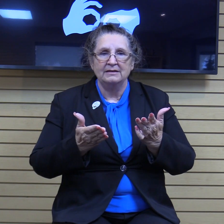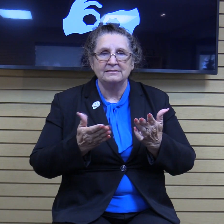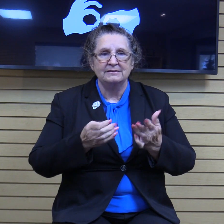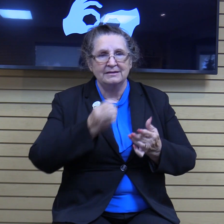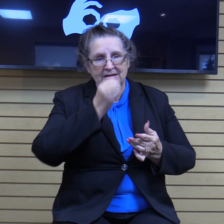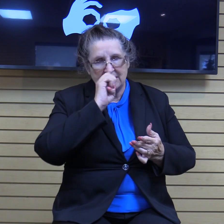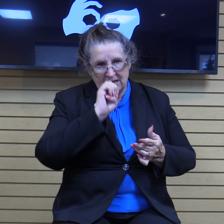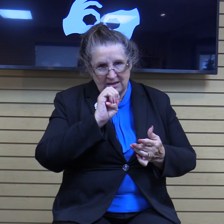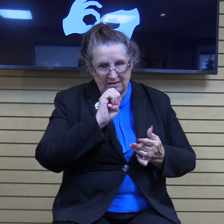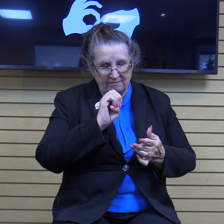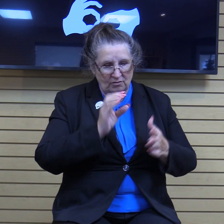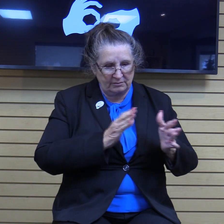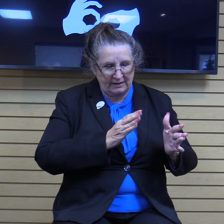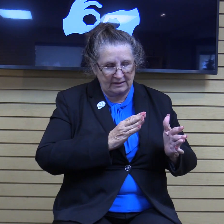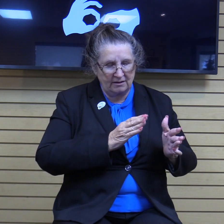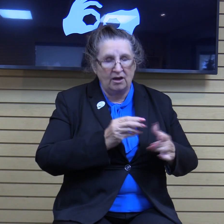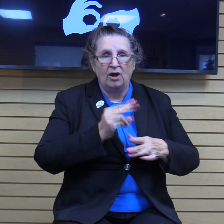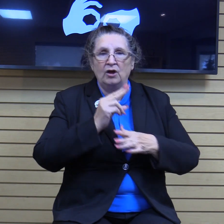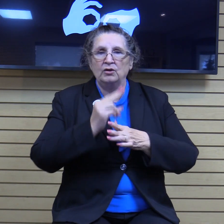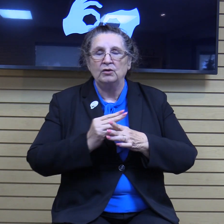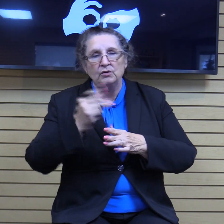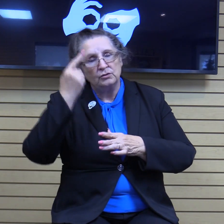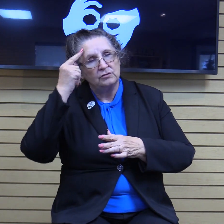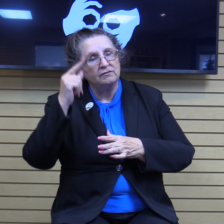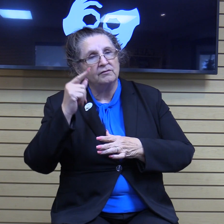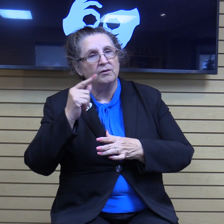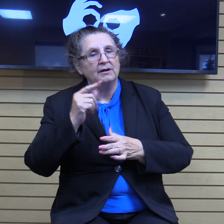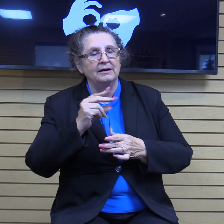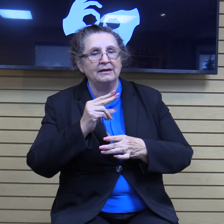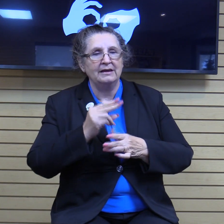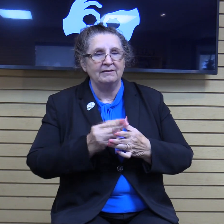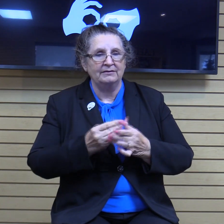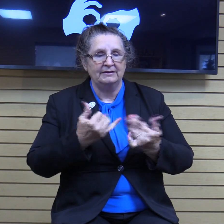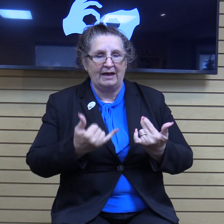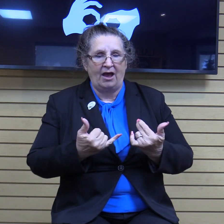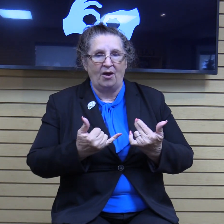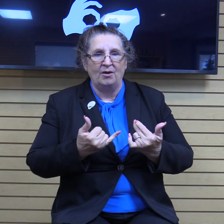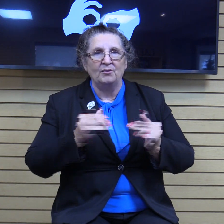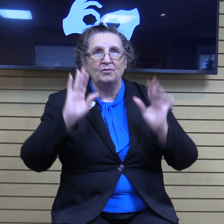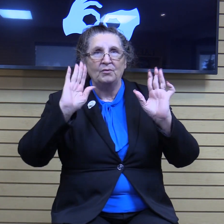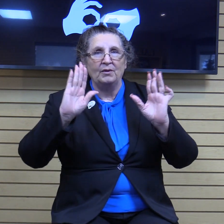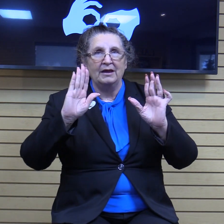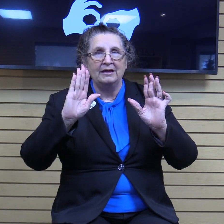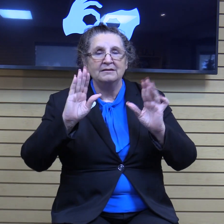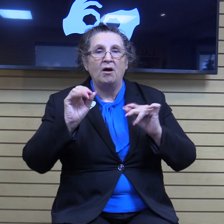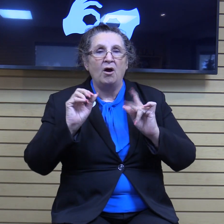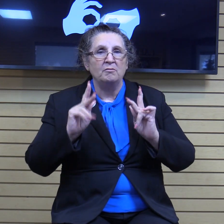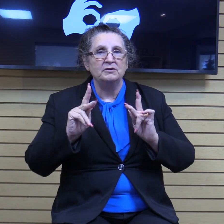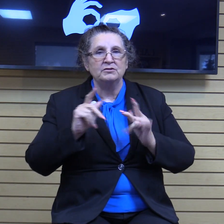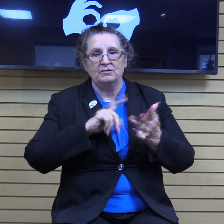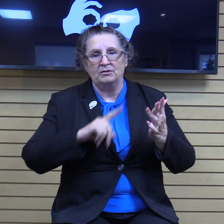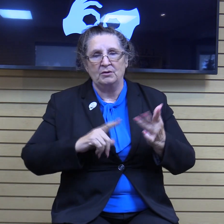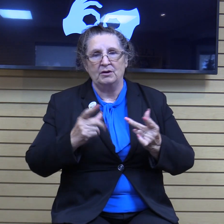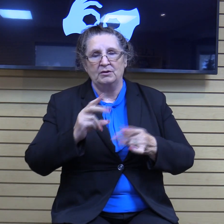that are used for evil, here is a great opportunity that the Lord uses for good. This is the social media. This is